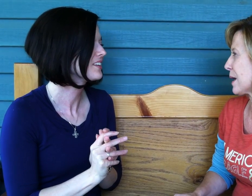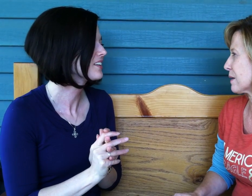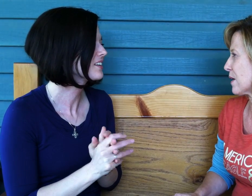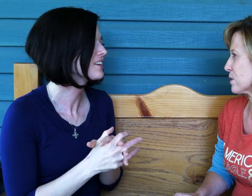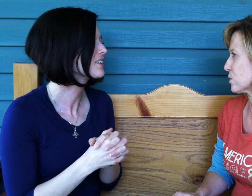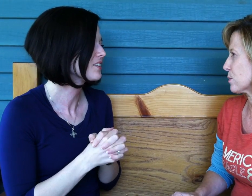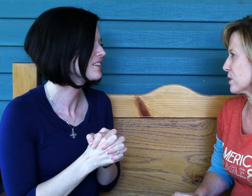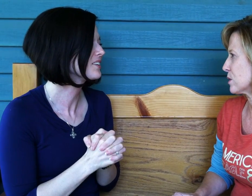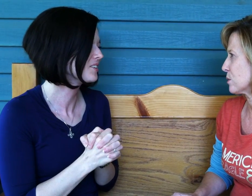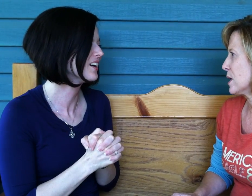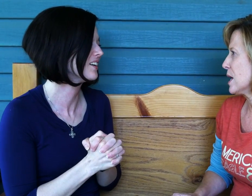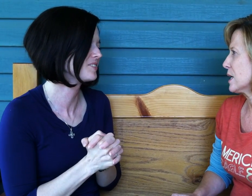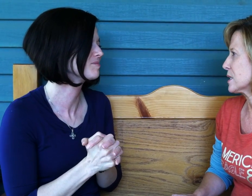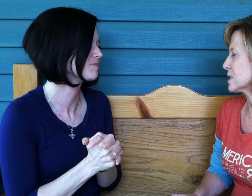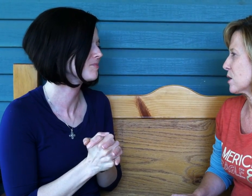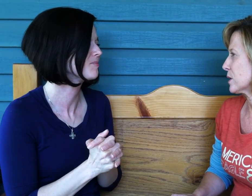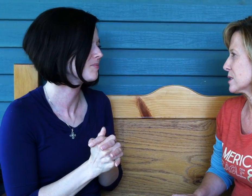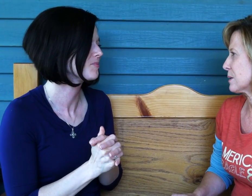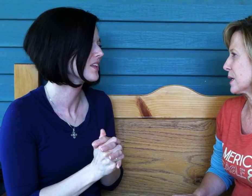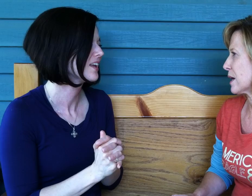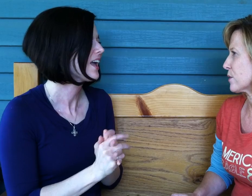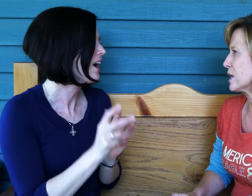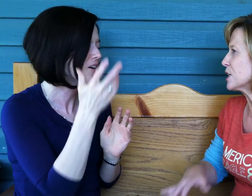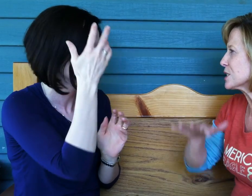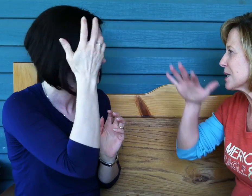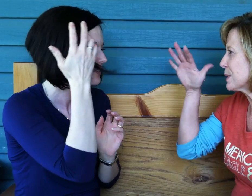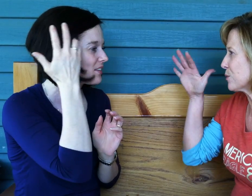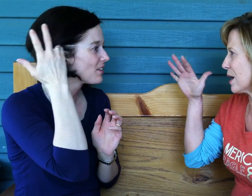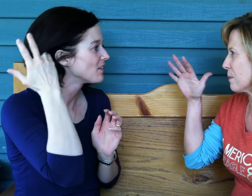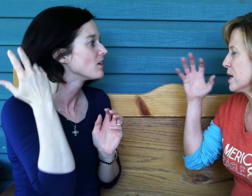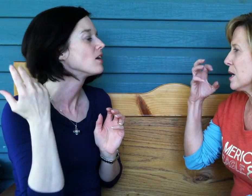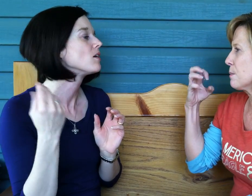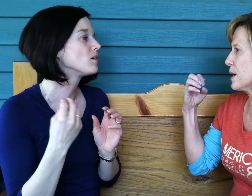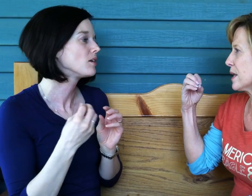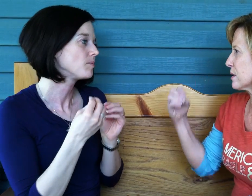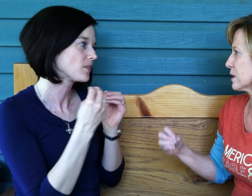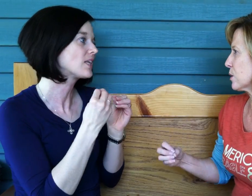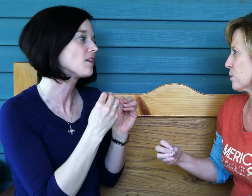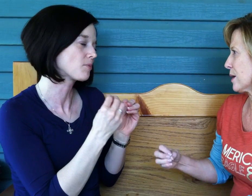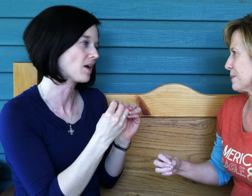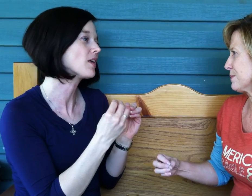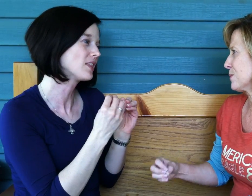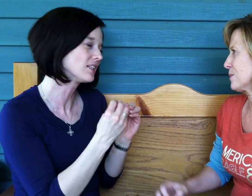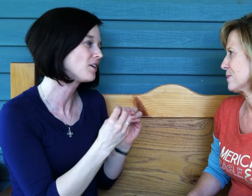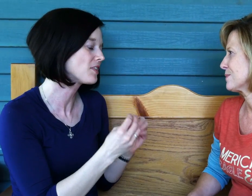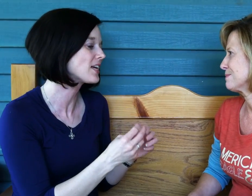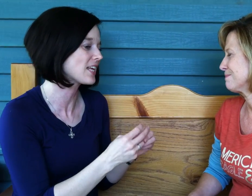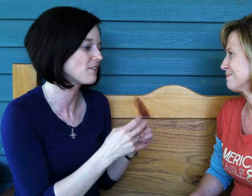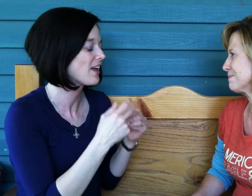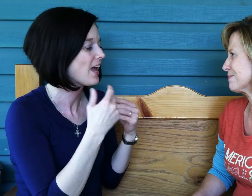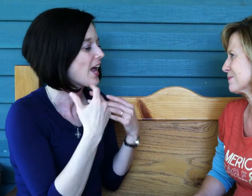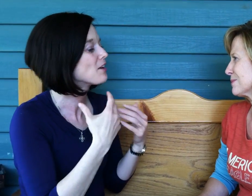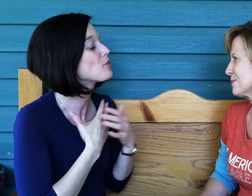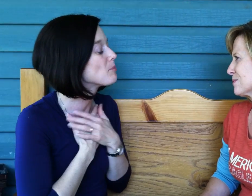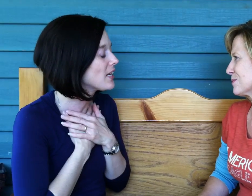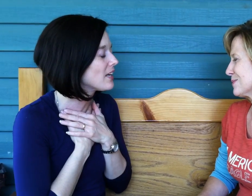magnify the Lord with you and to exalt His name together. Not just in a big realm, but in a little realm. In the little things. And for me,